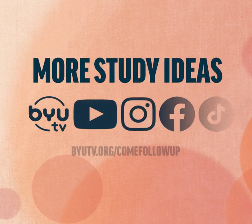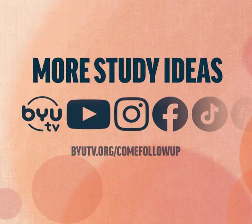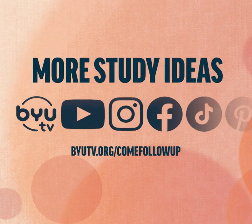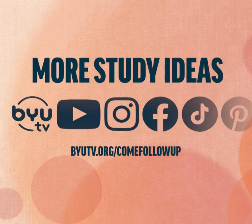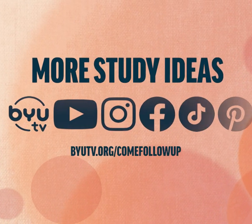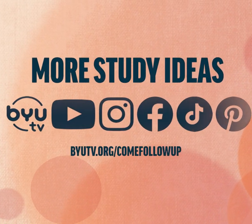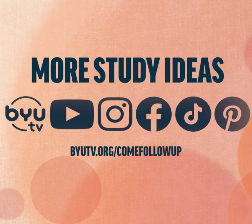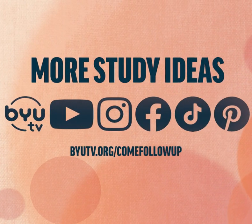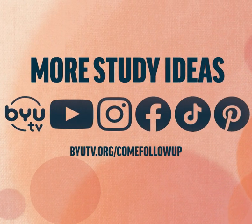Yeah.